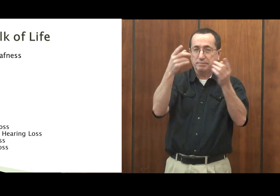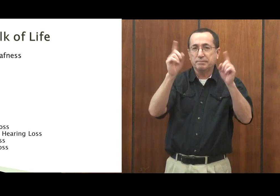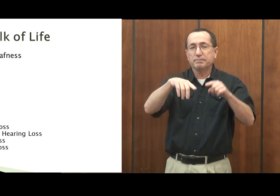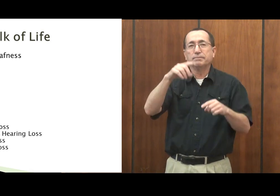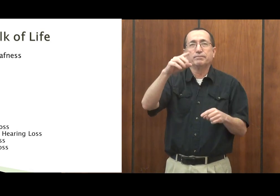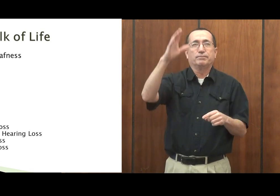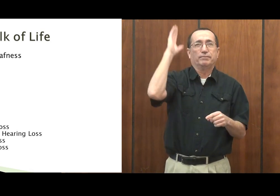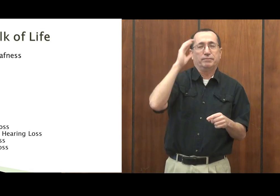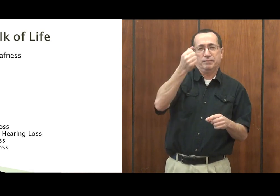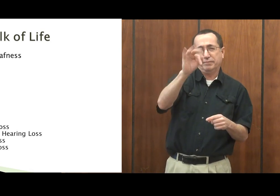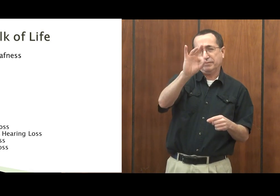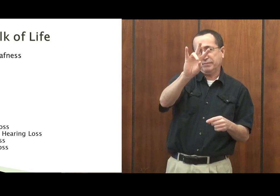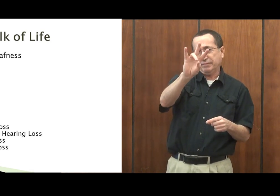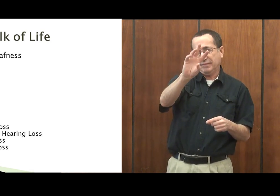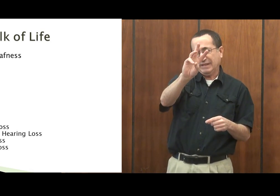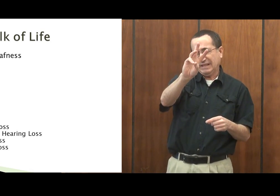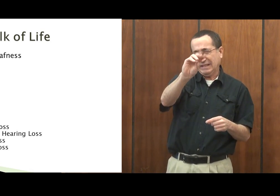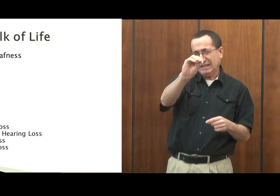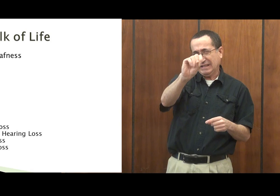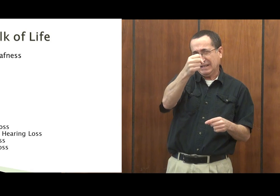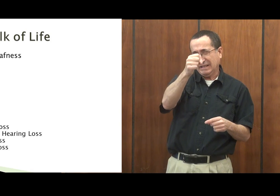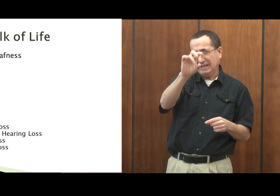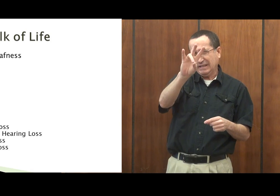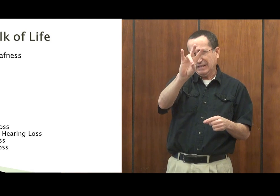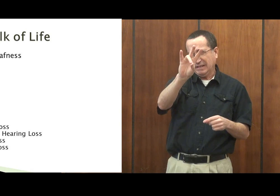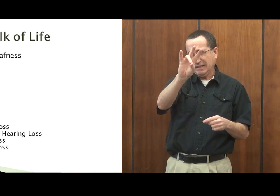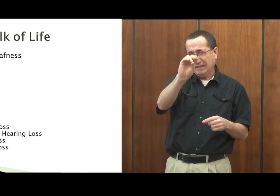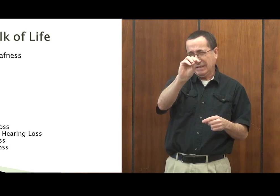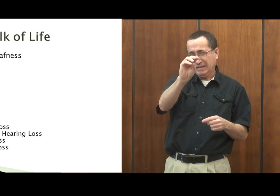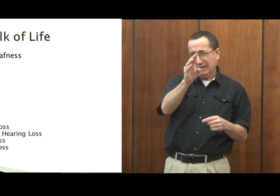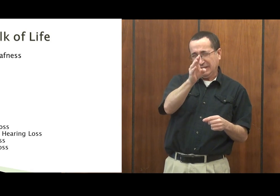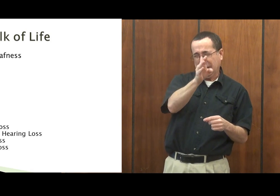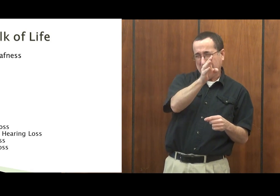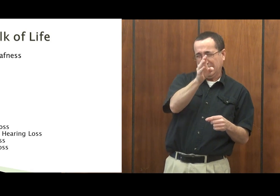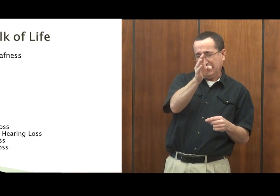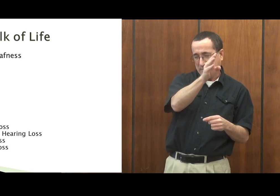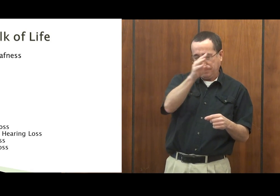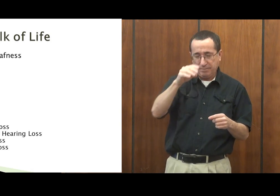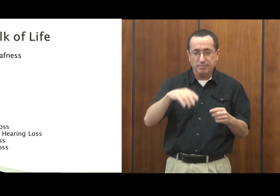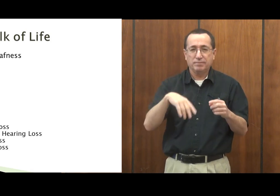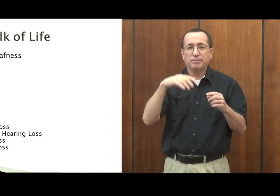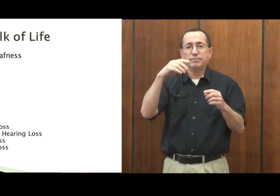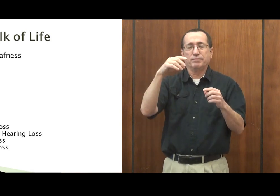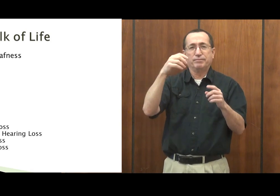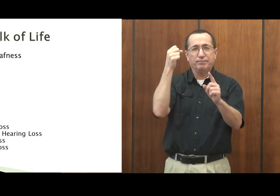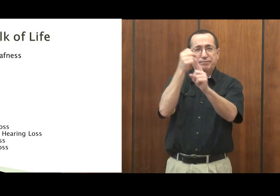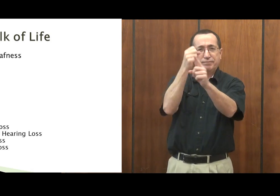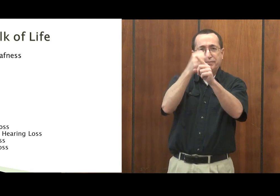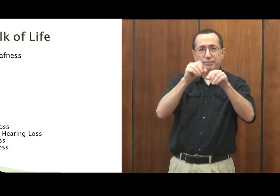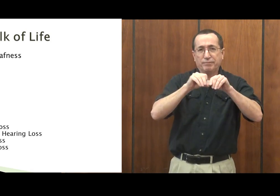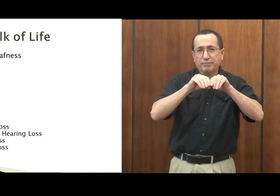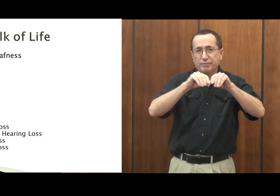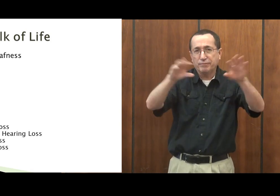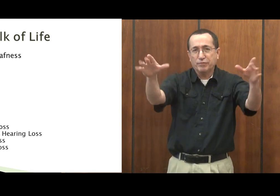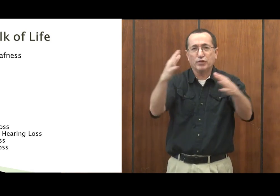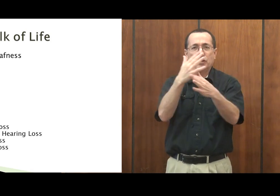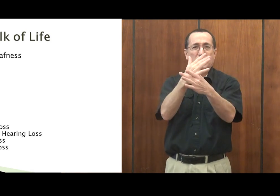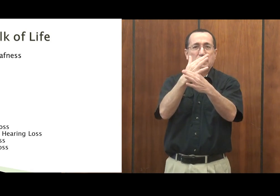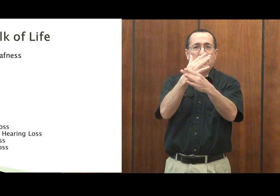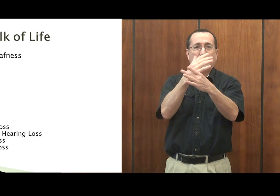Often in the 60s and 70s, there was a time in there where there was an outbreak